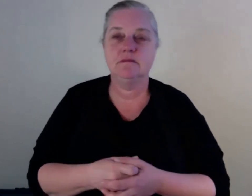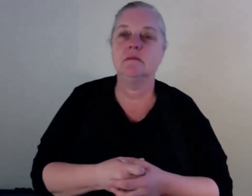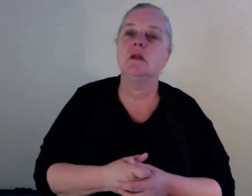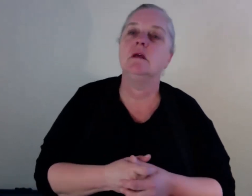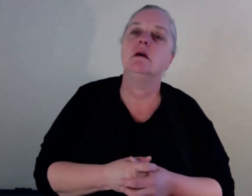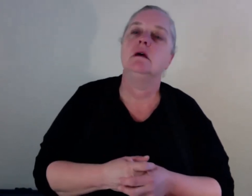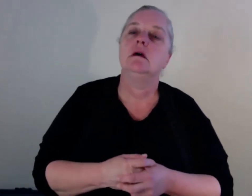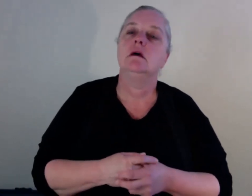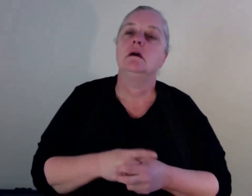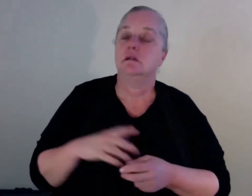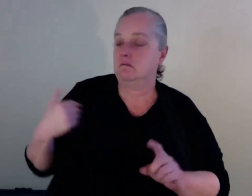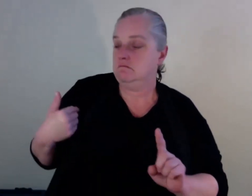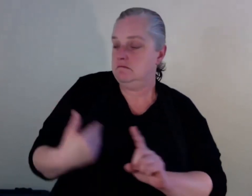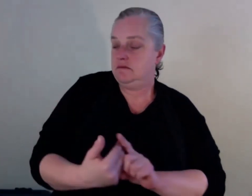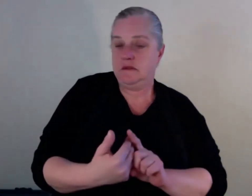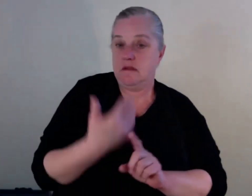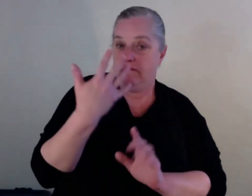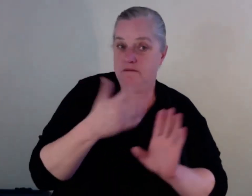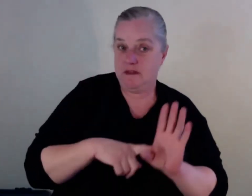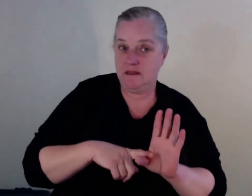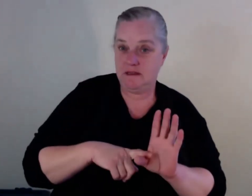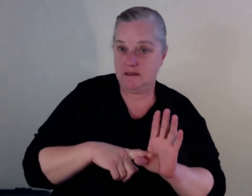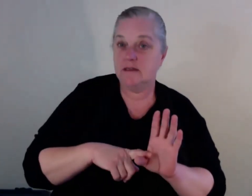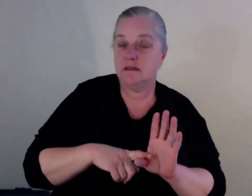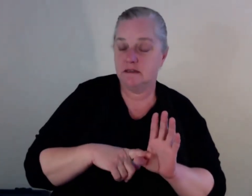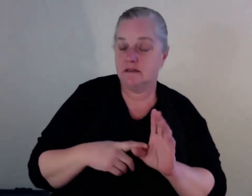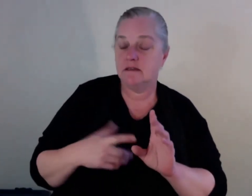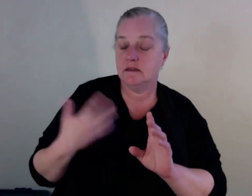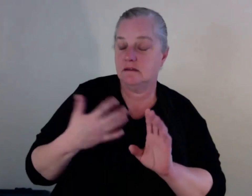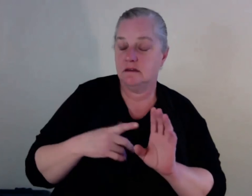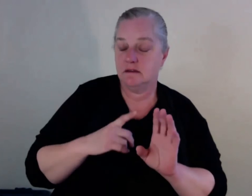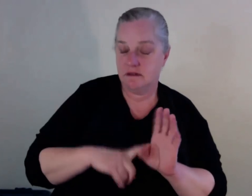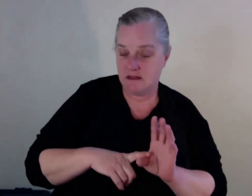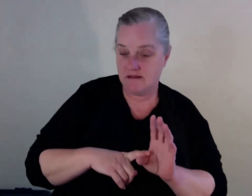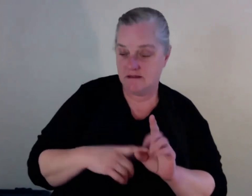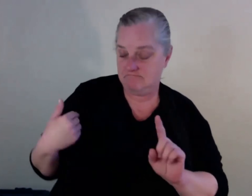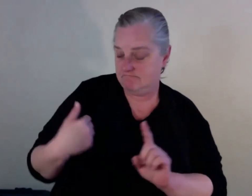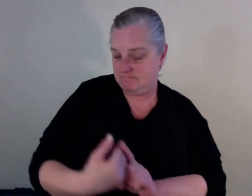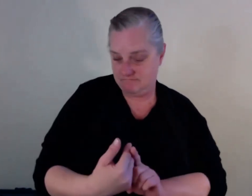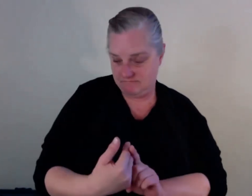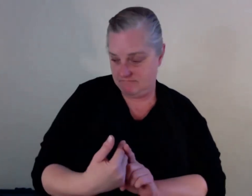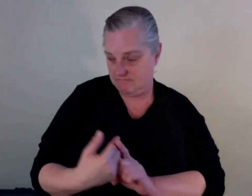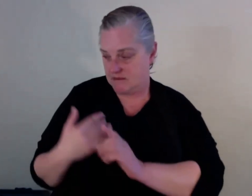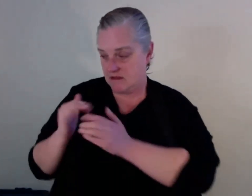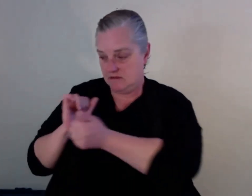changed. I'm getting, I'm actually working with women getting out of prison, pre and post release. And it's the same